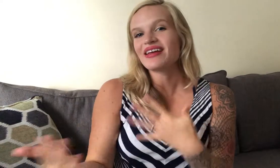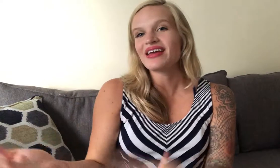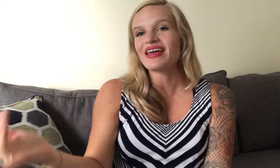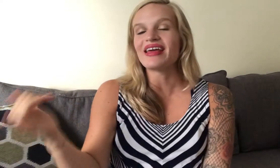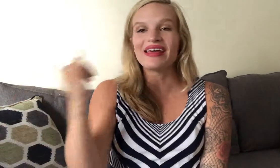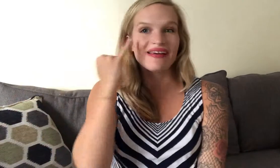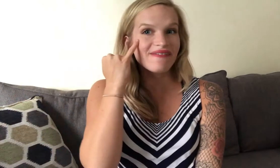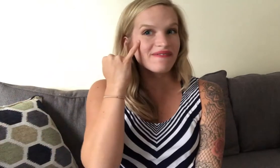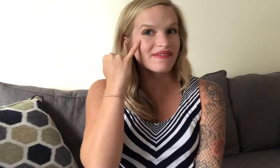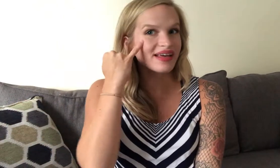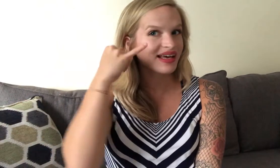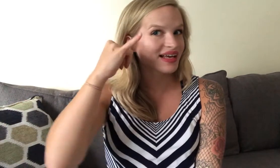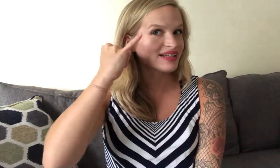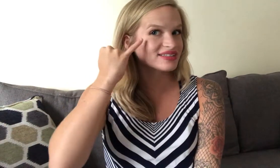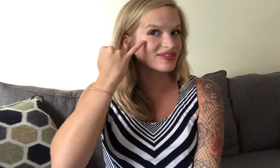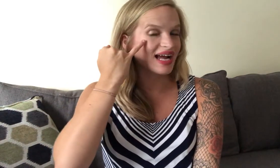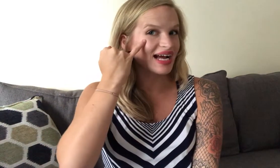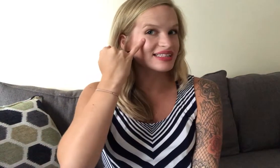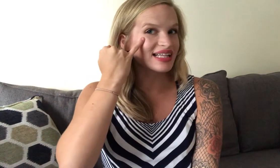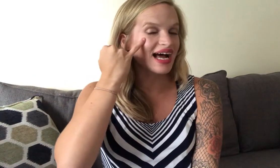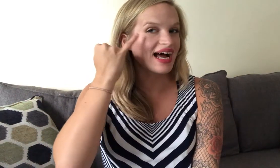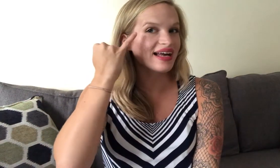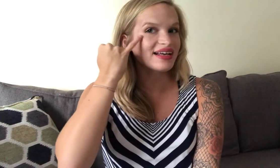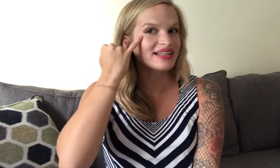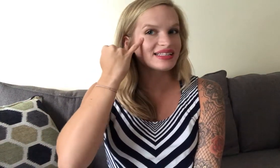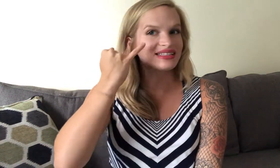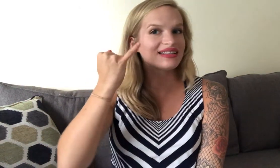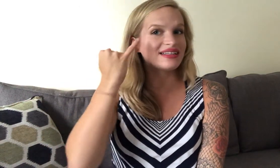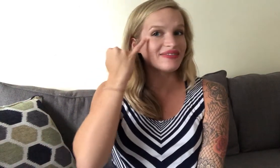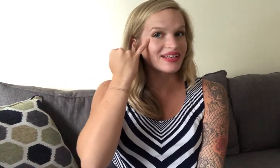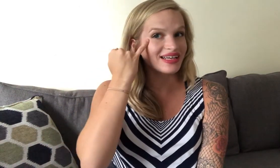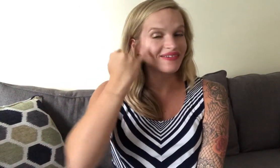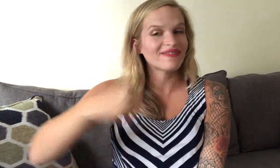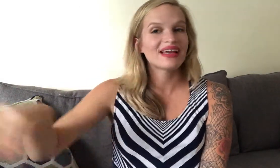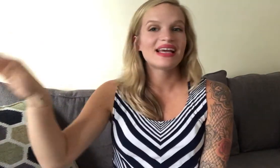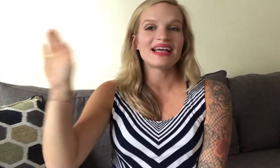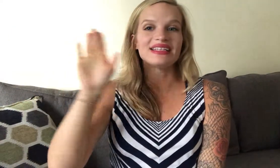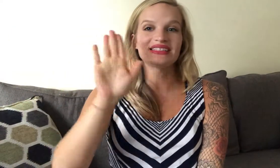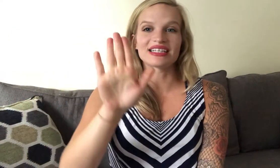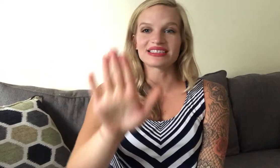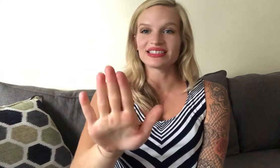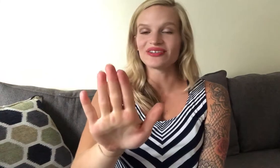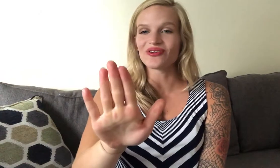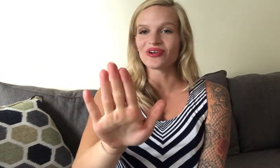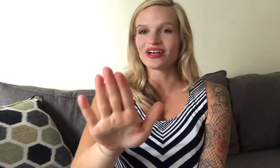even if so an eye to the eye even if it's just in your